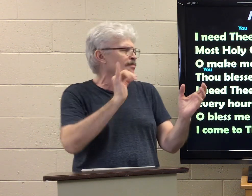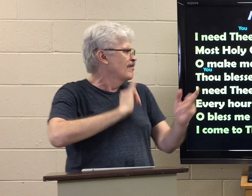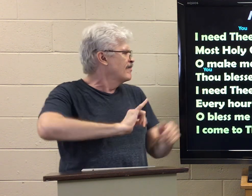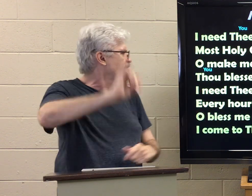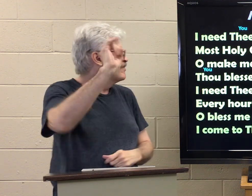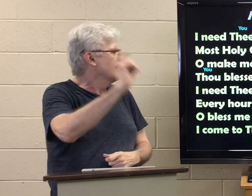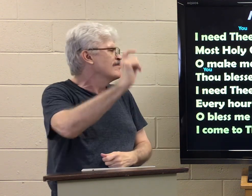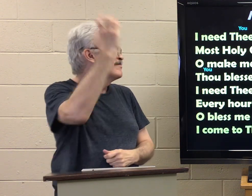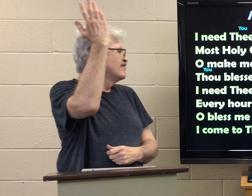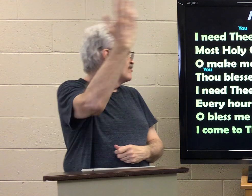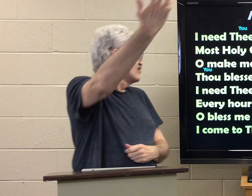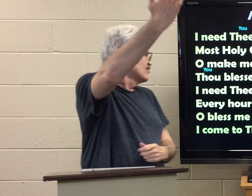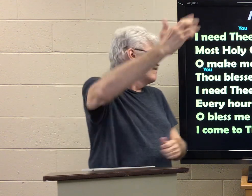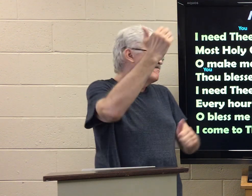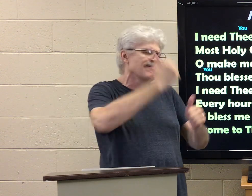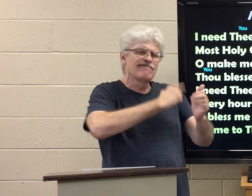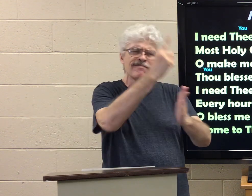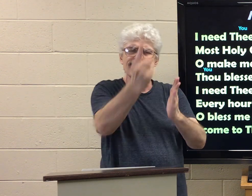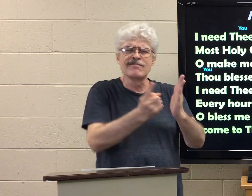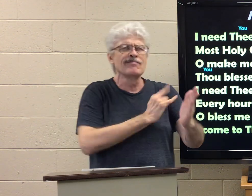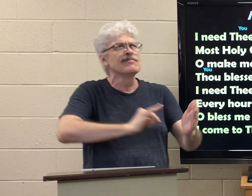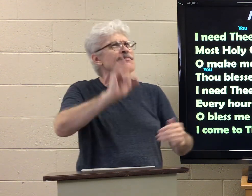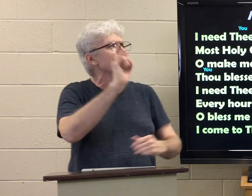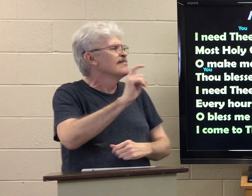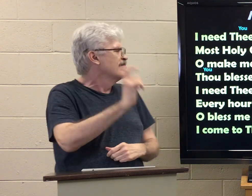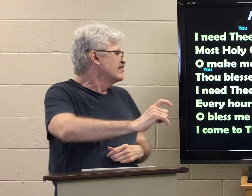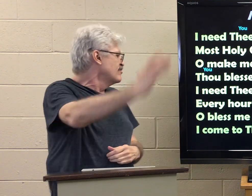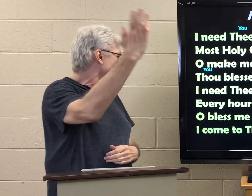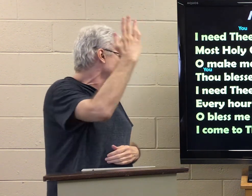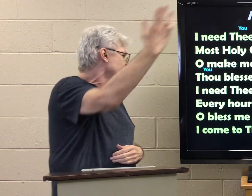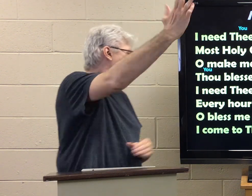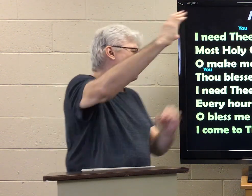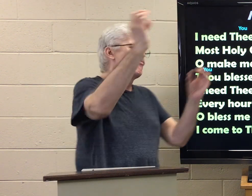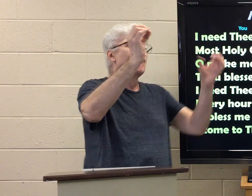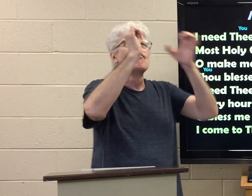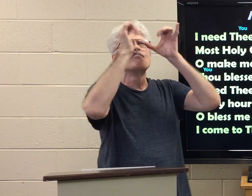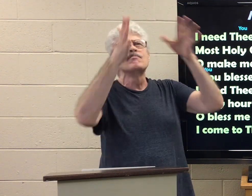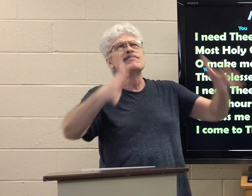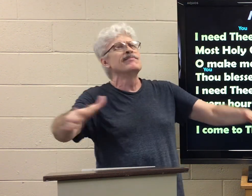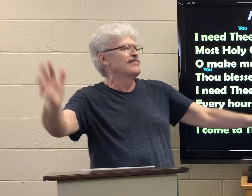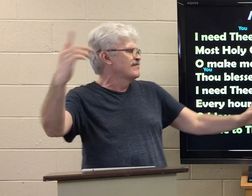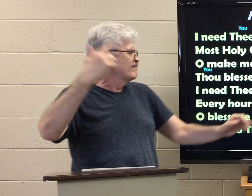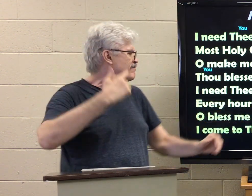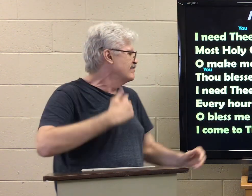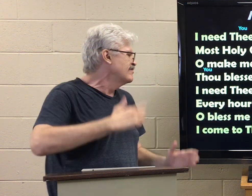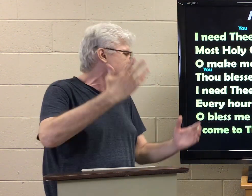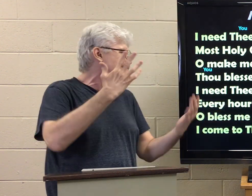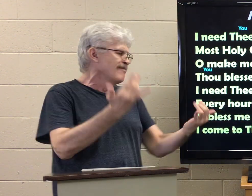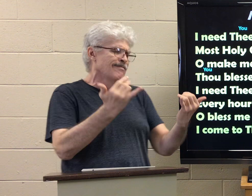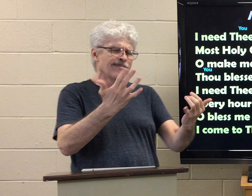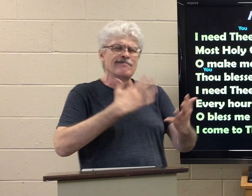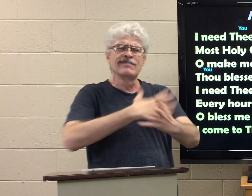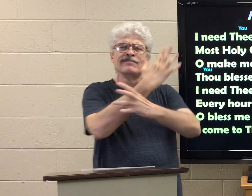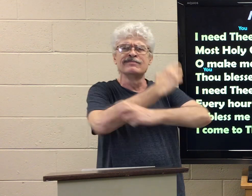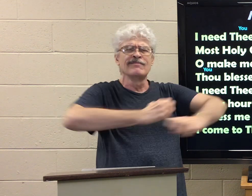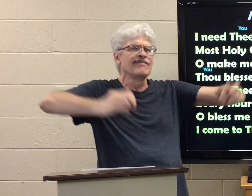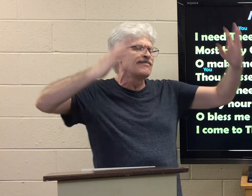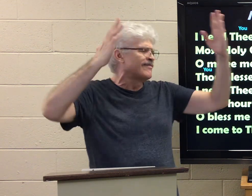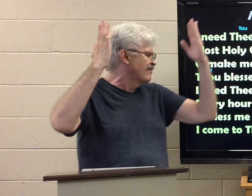every hour I need O bless me now, my Savior,